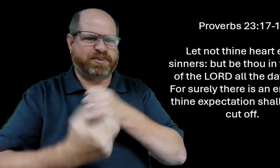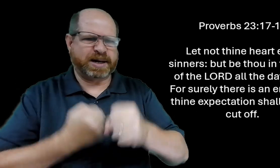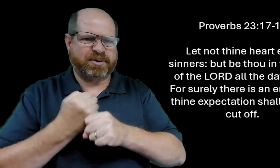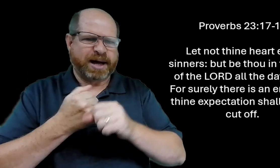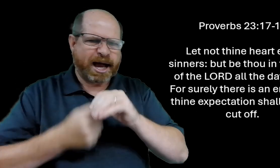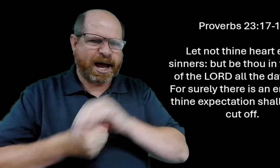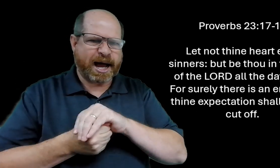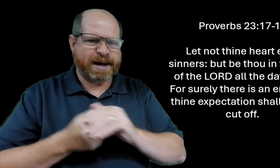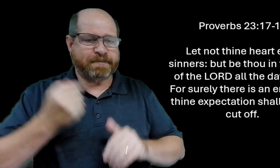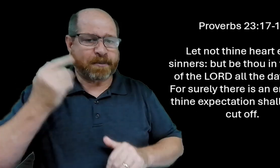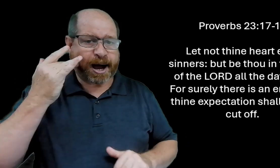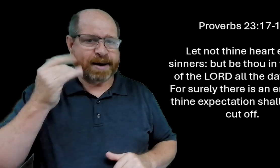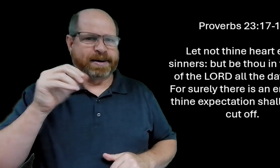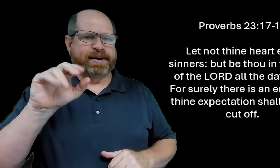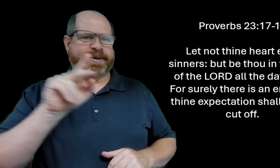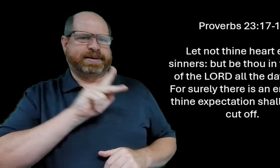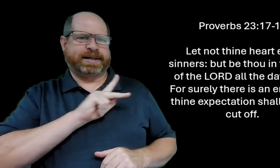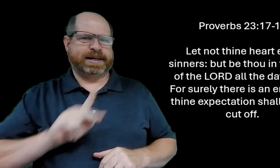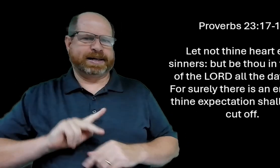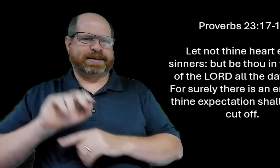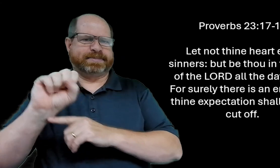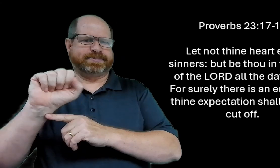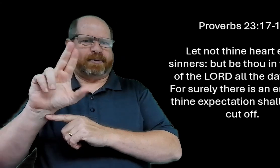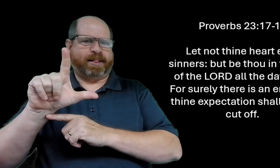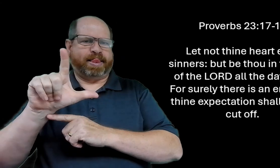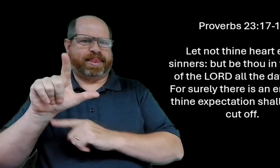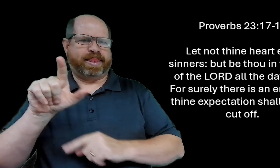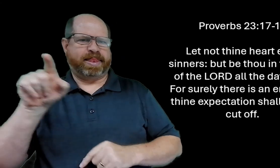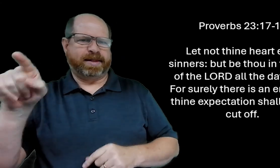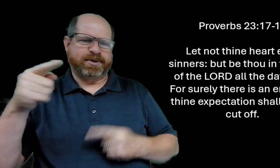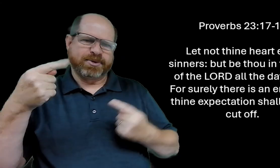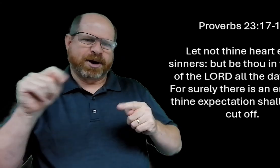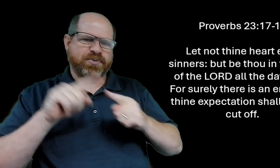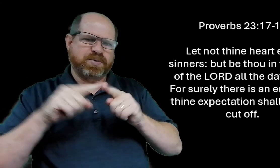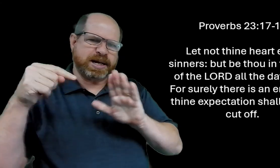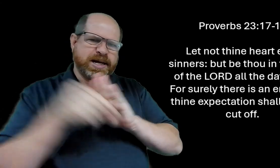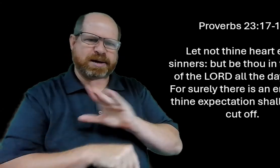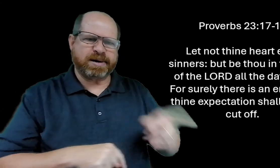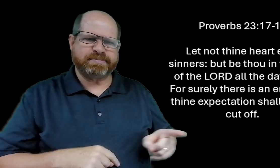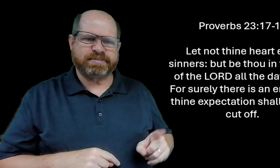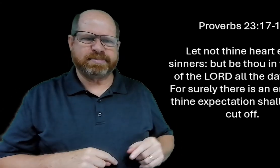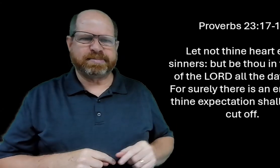for three years he had to hide because king saul was trying to kill him